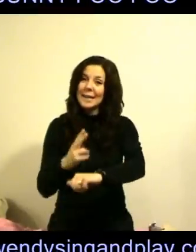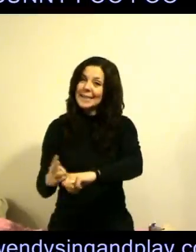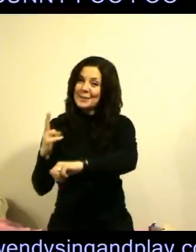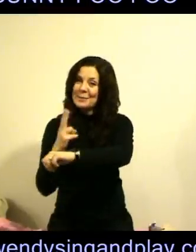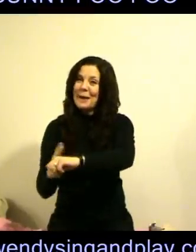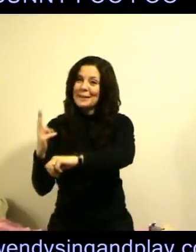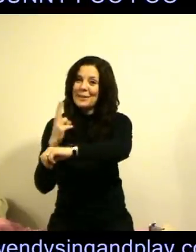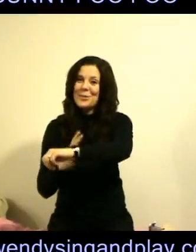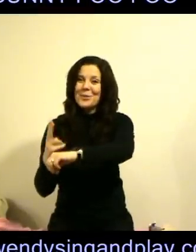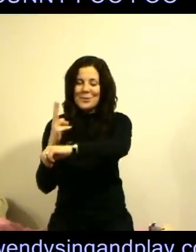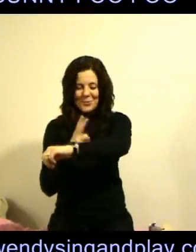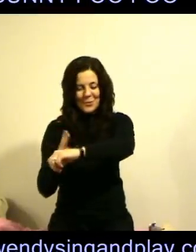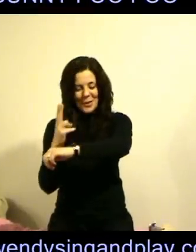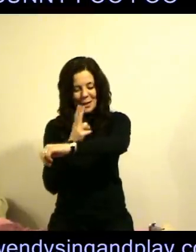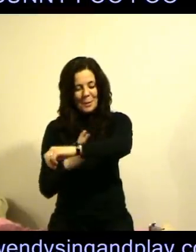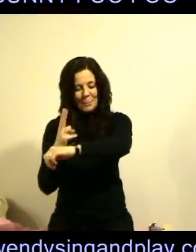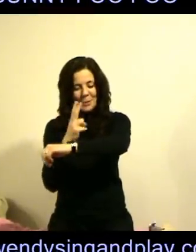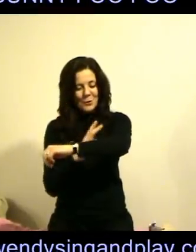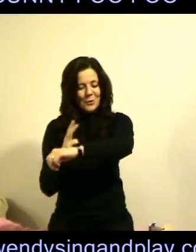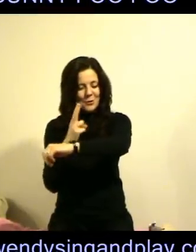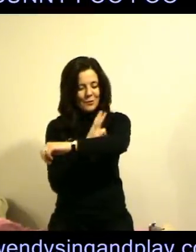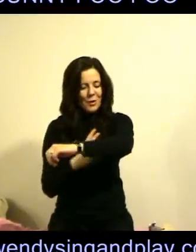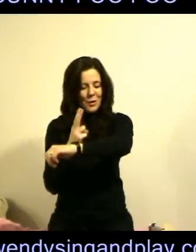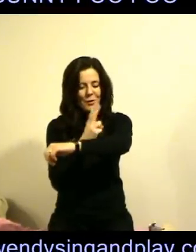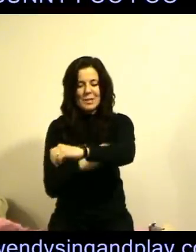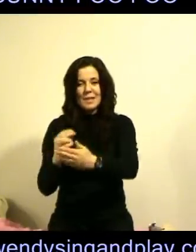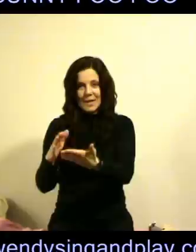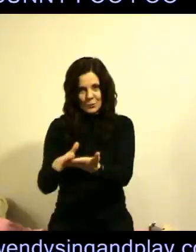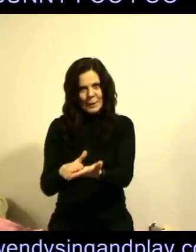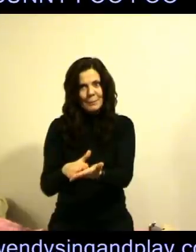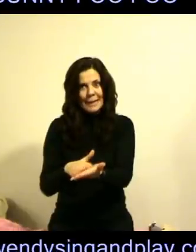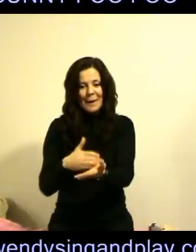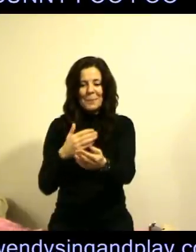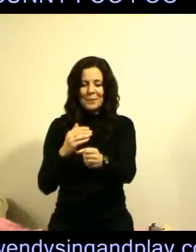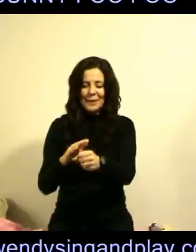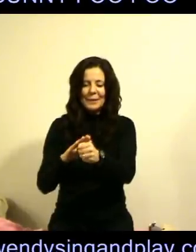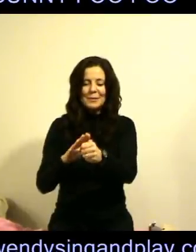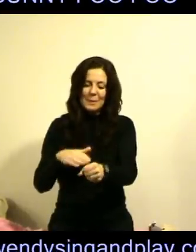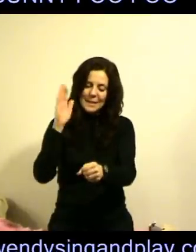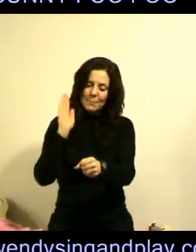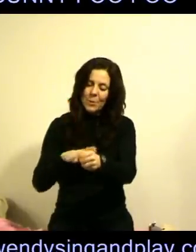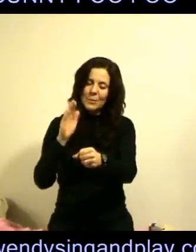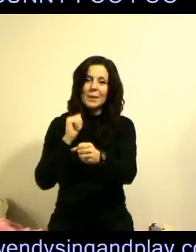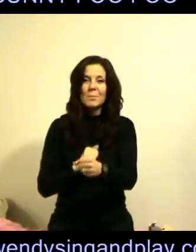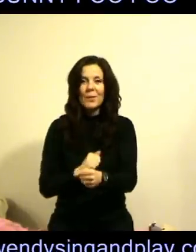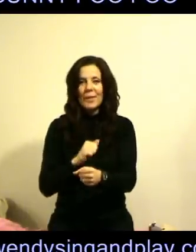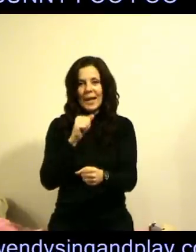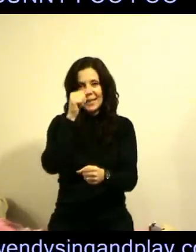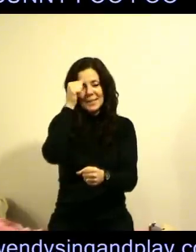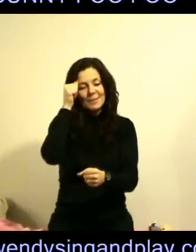Little bunny foo-foo hopping through the forest, sweeping up the field mice and bopping them on the head.